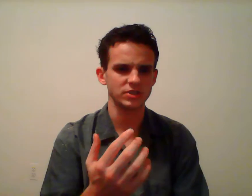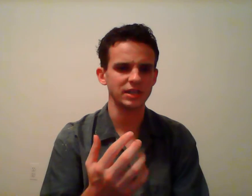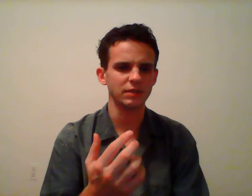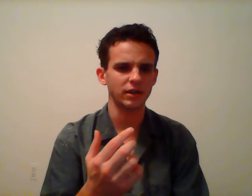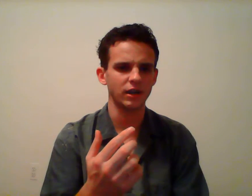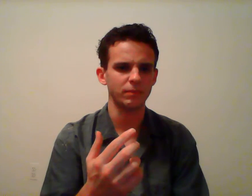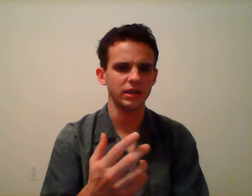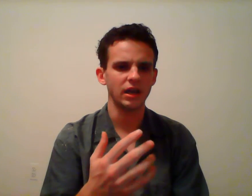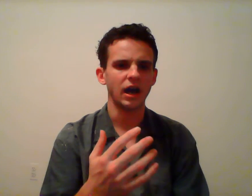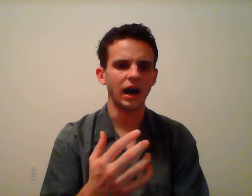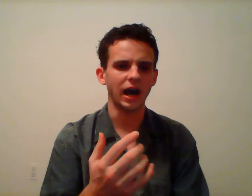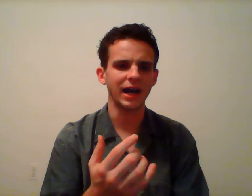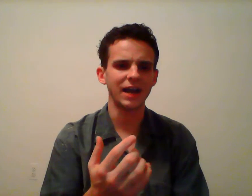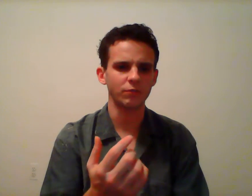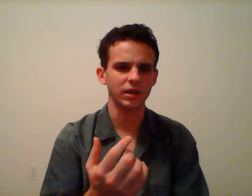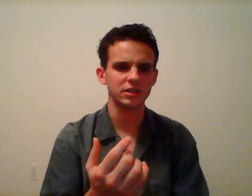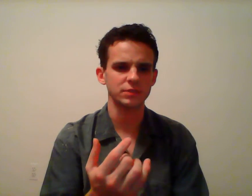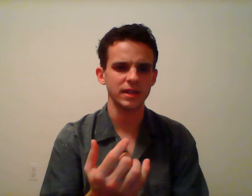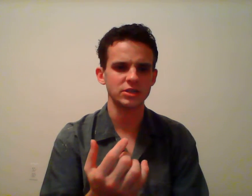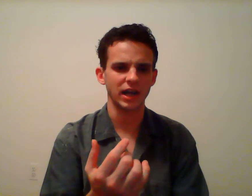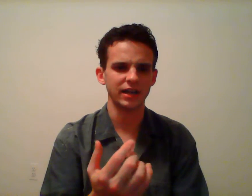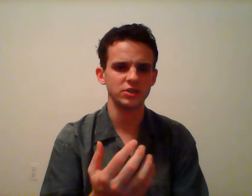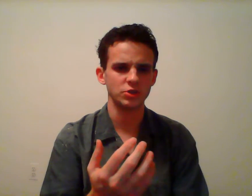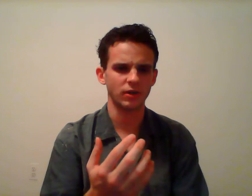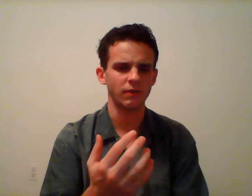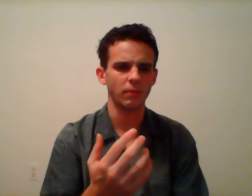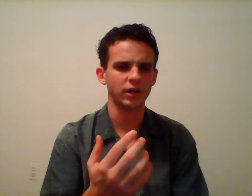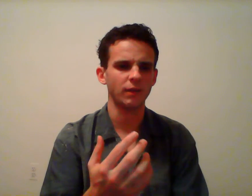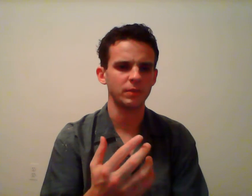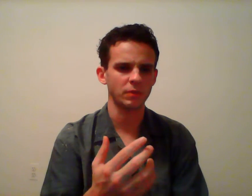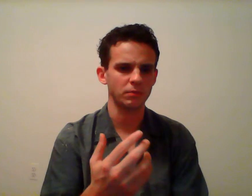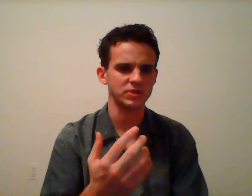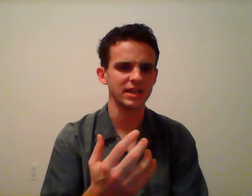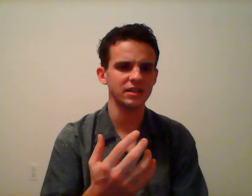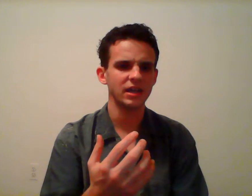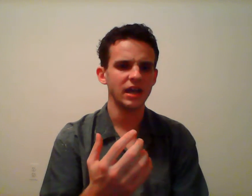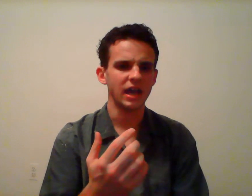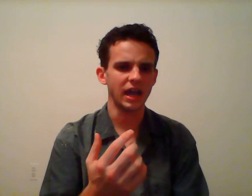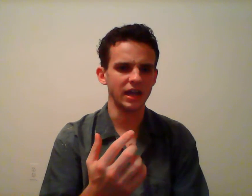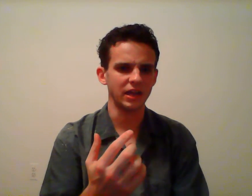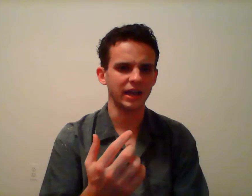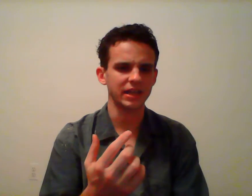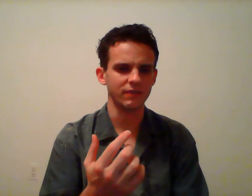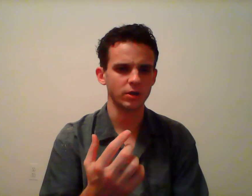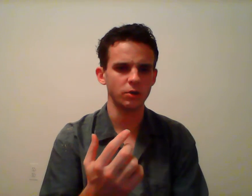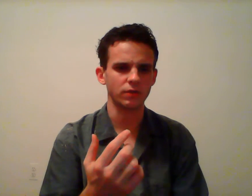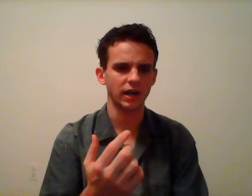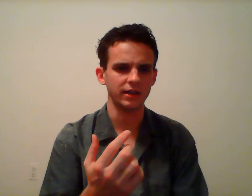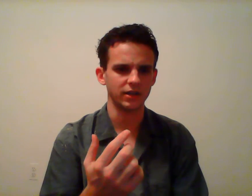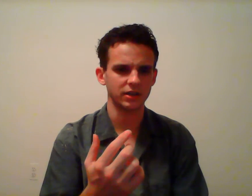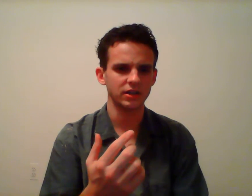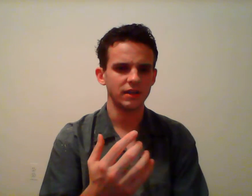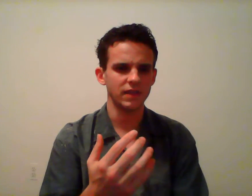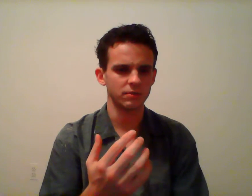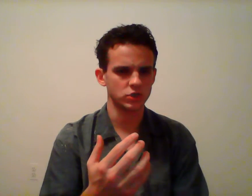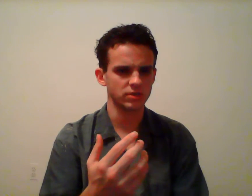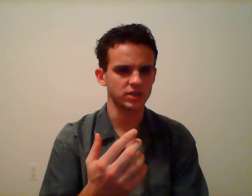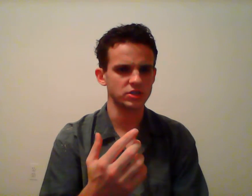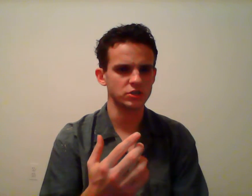representing my company, I have a right to speech that I can choose, so I want my company represented, and I can have a code of conduct that restricts